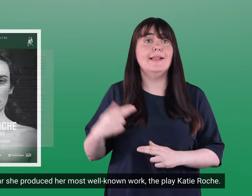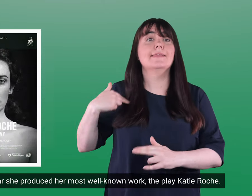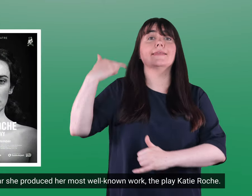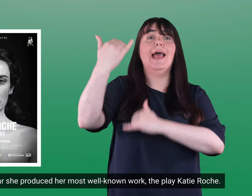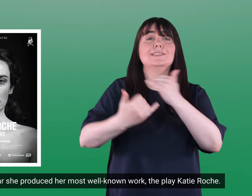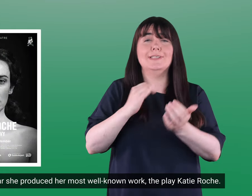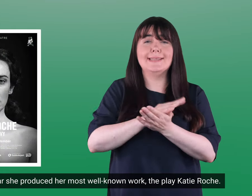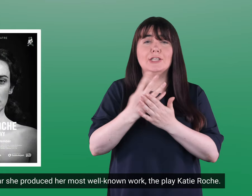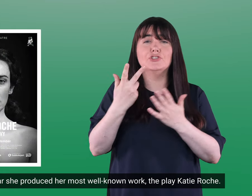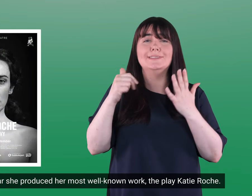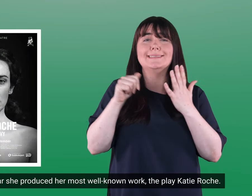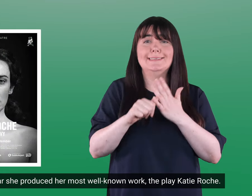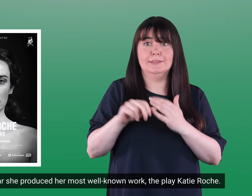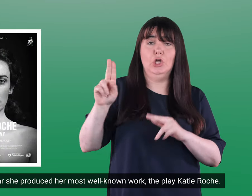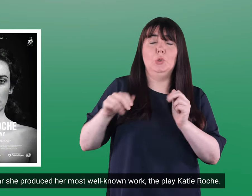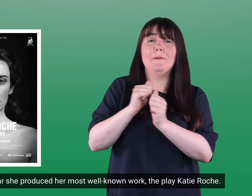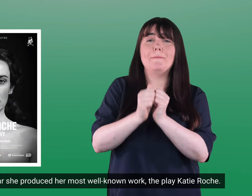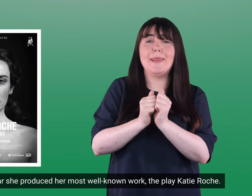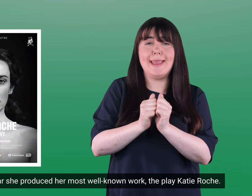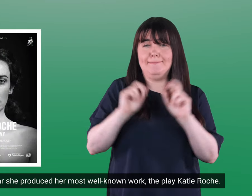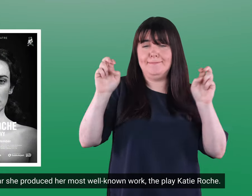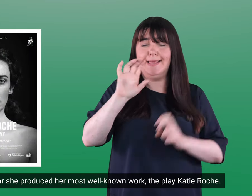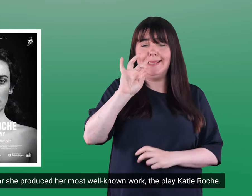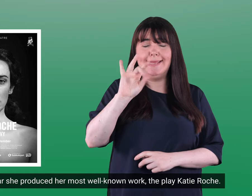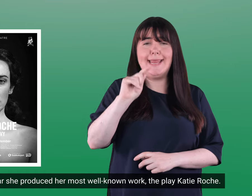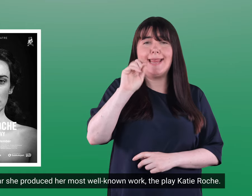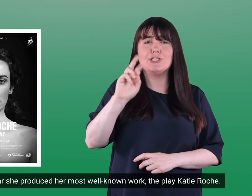The following year, she produced her most well-known work, the play Katie Roach.